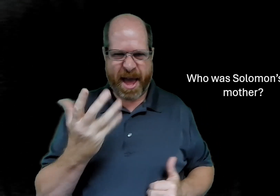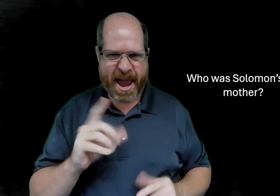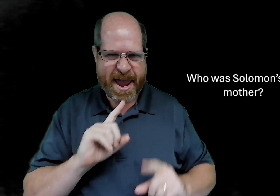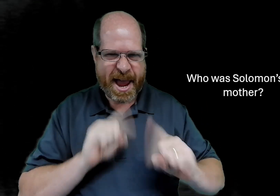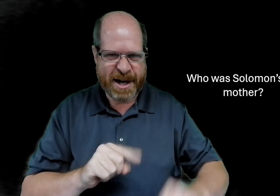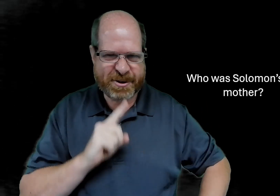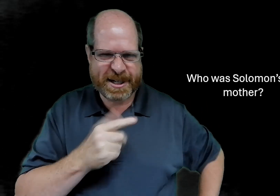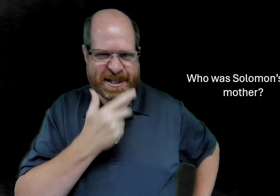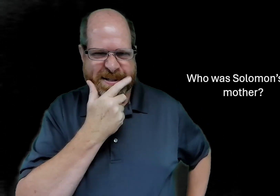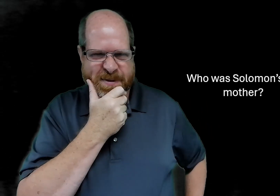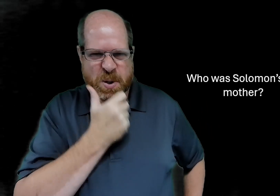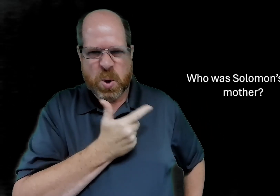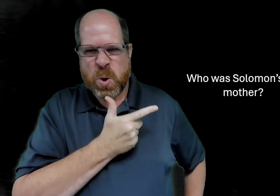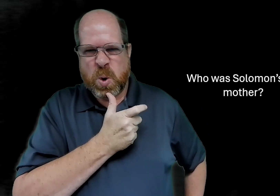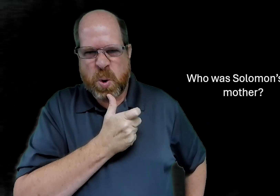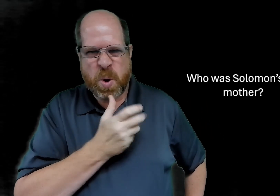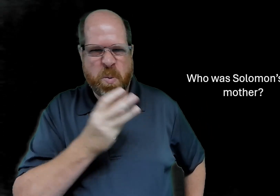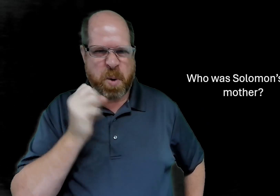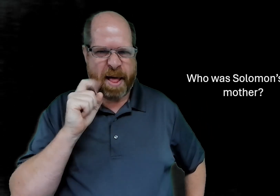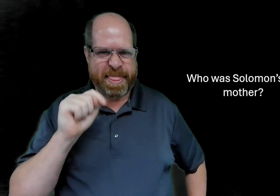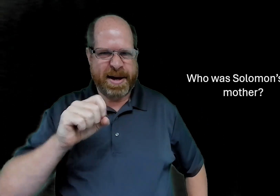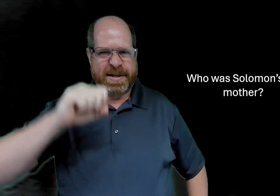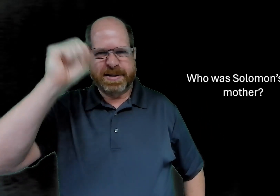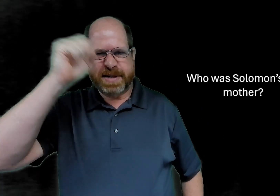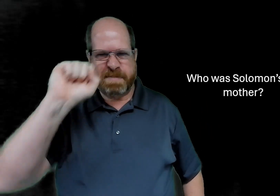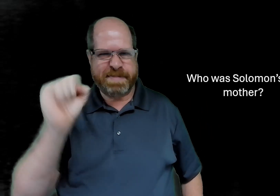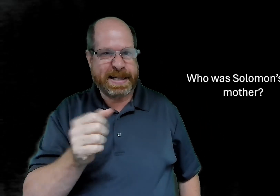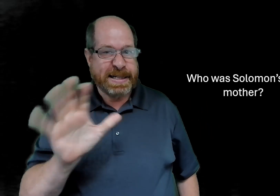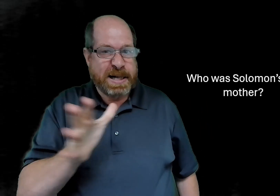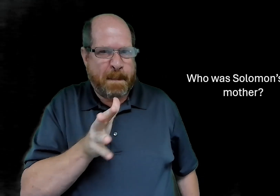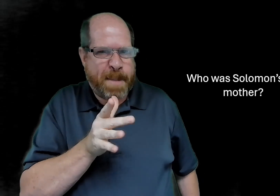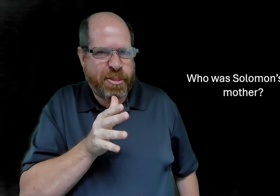do you want to know the answer to this who was solomon's mother